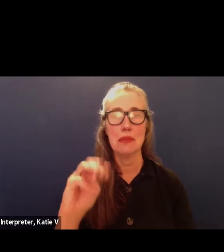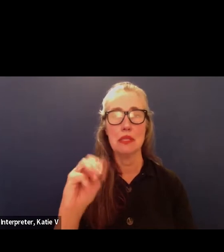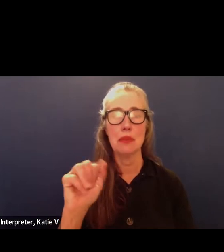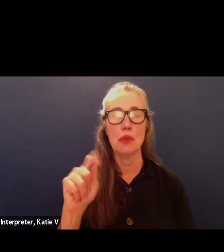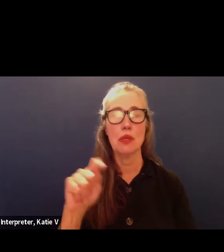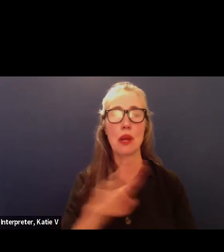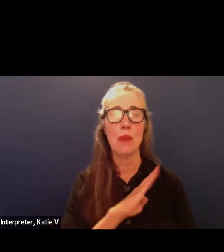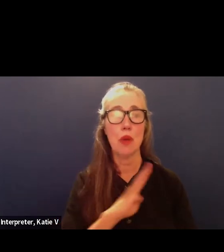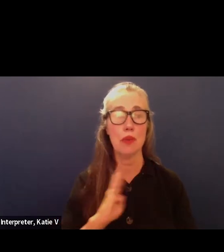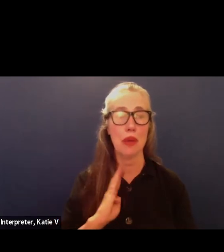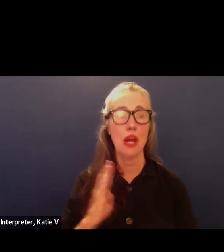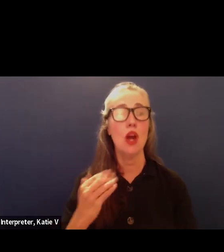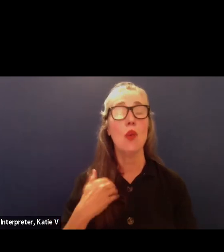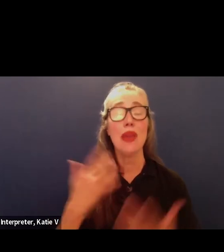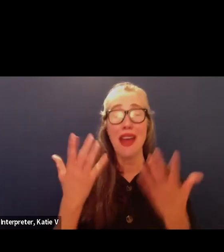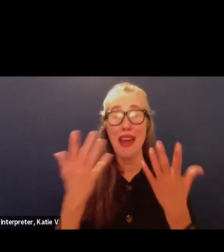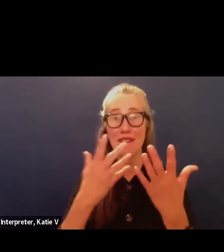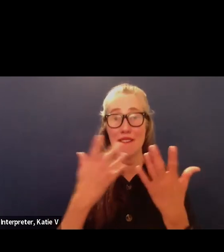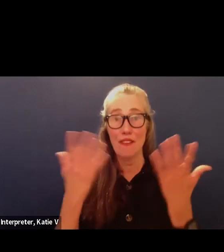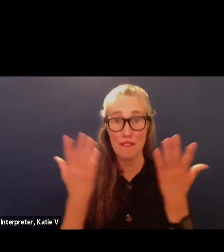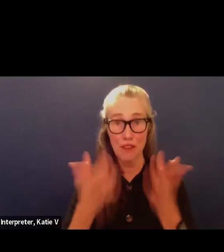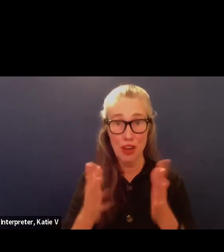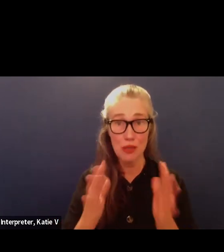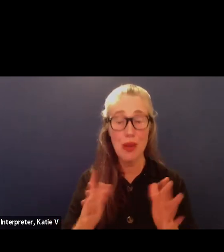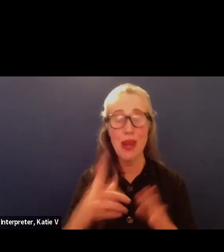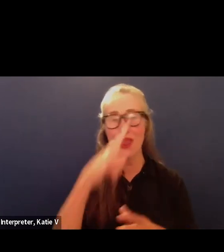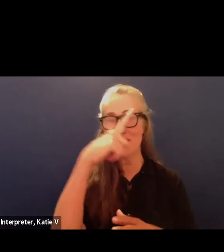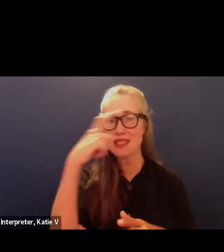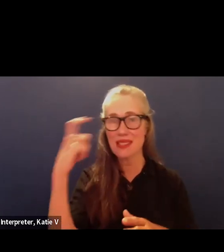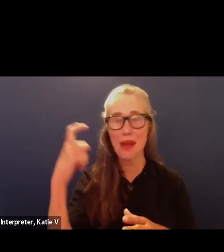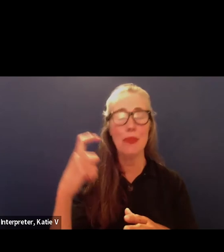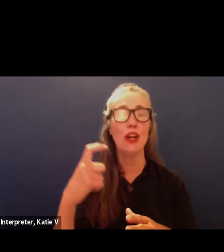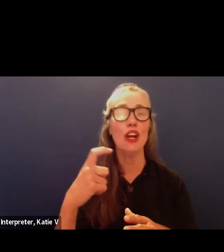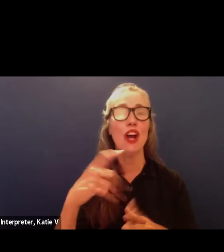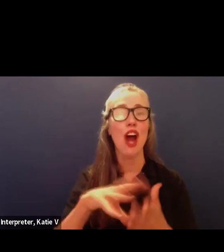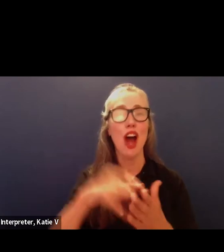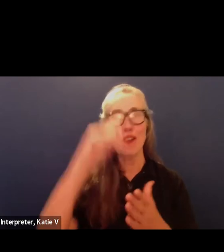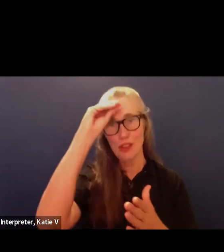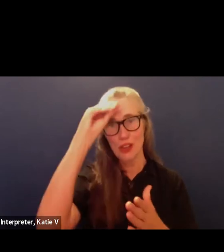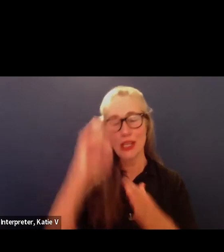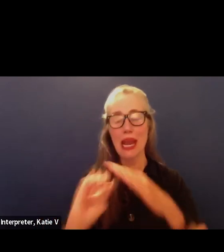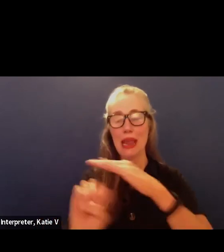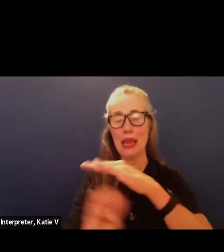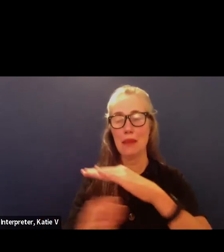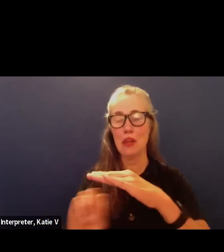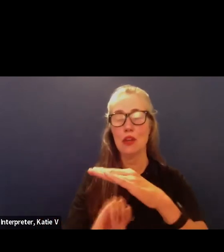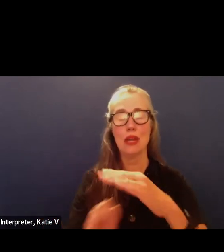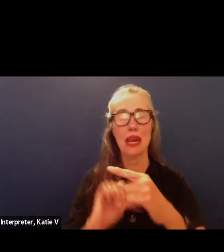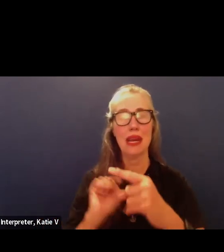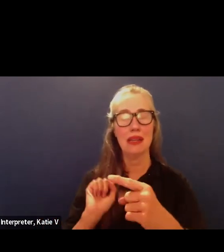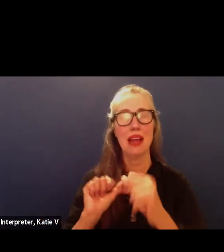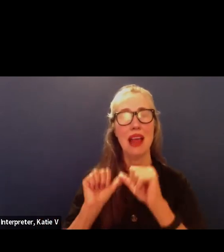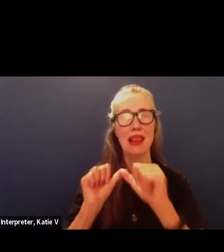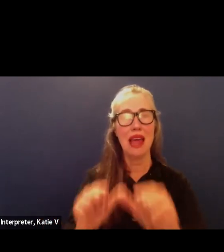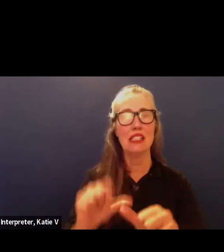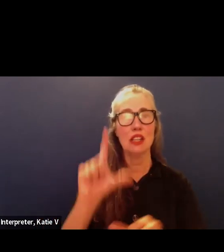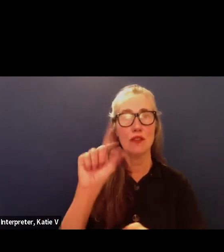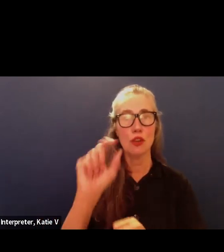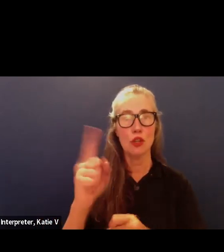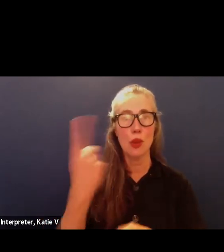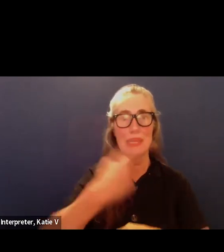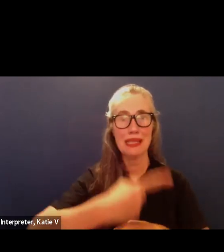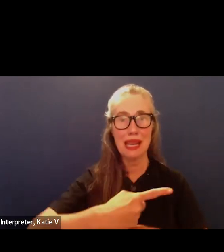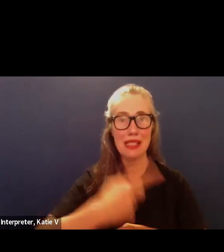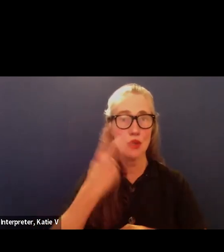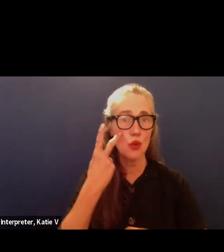we have wrapped up summer of learning in elementary we had about 20 days of summer school and if you